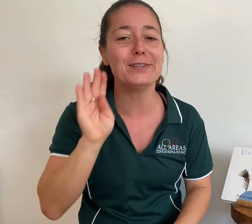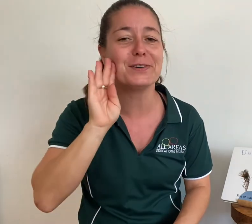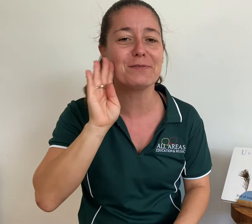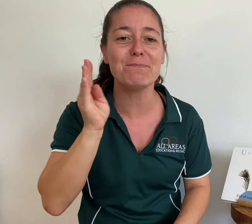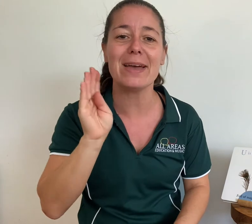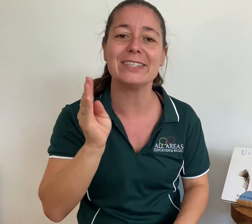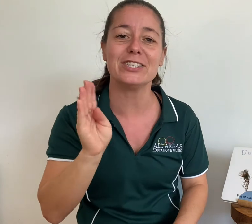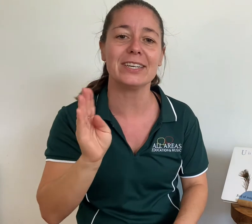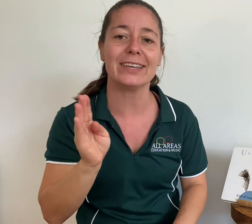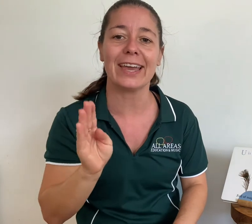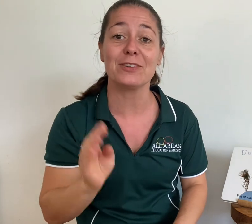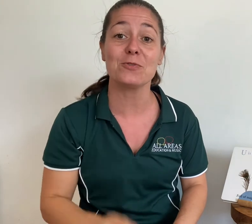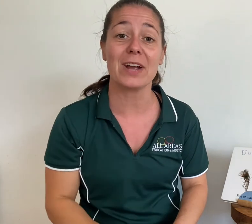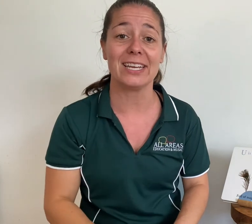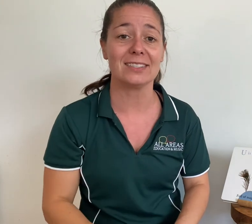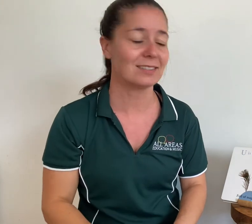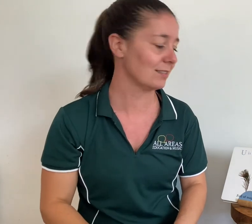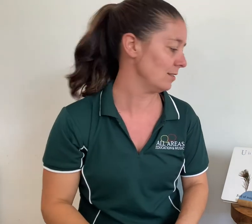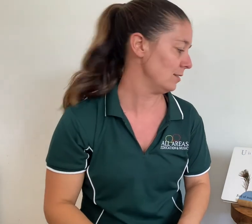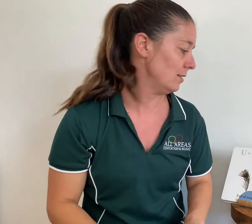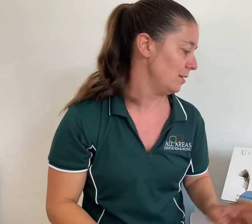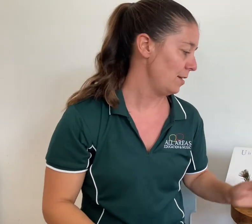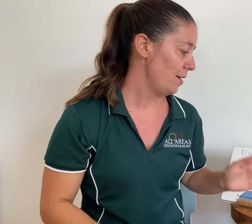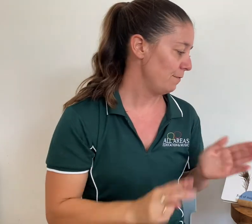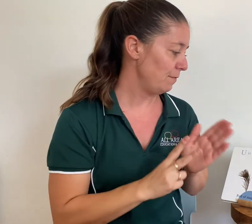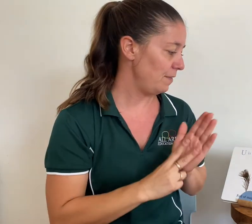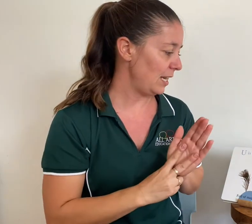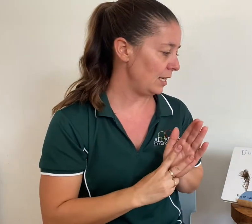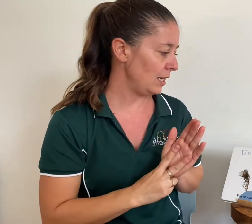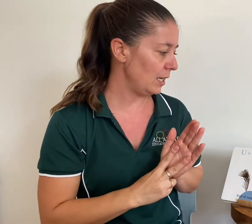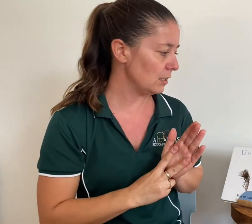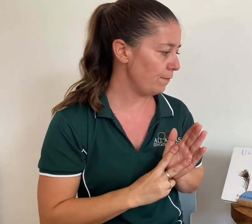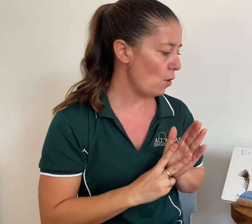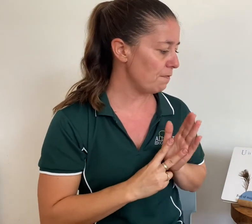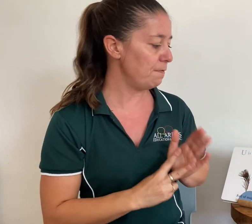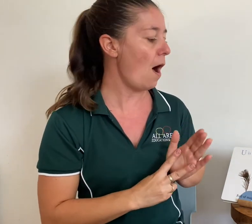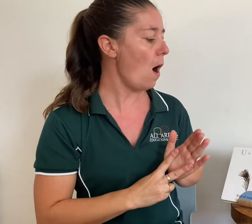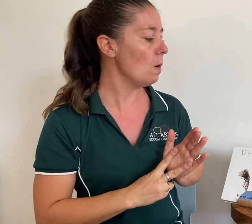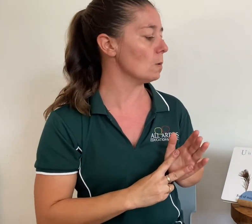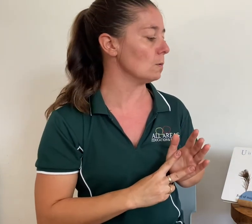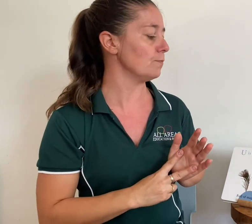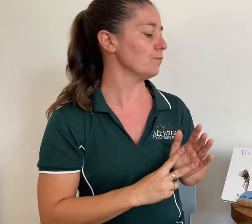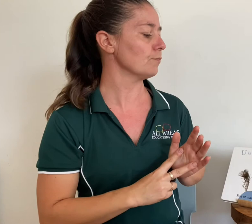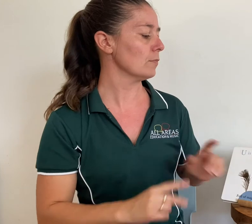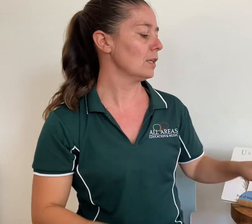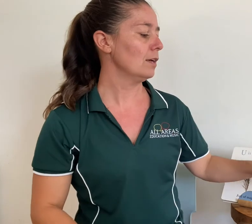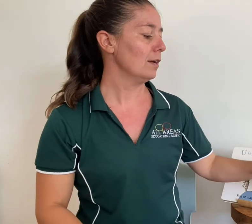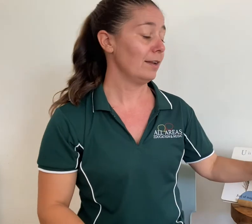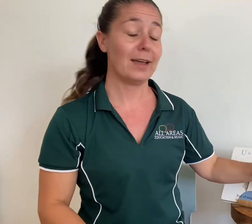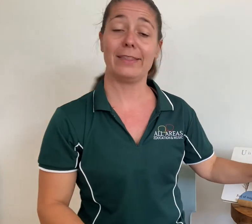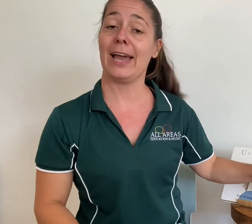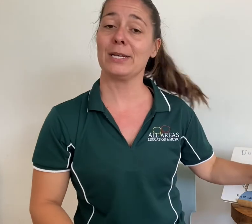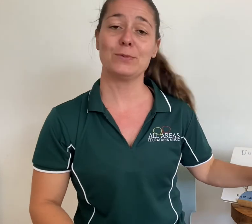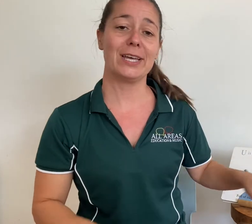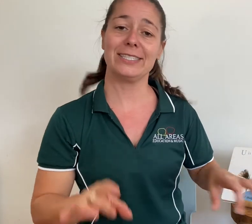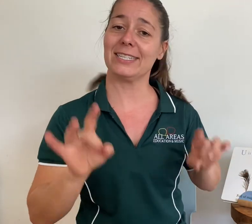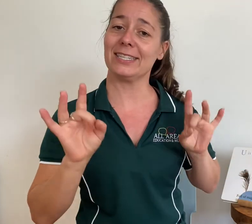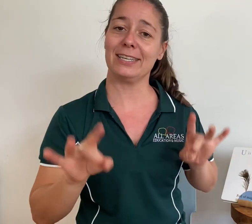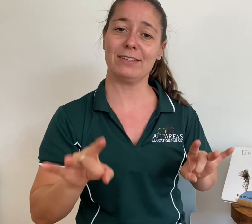of magic and grace. V is for vole. Another animal that doesn't live in